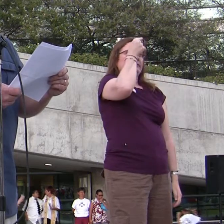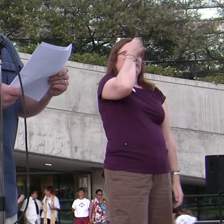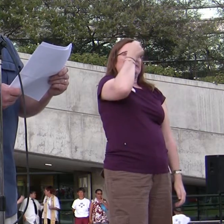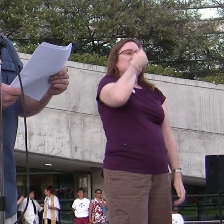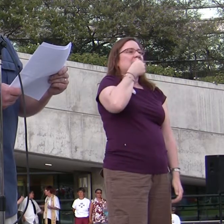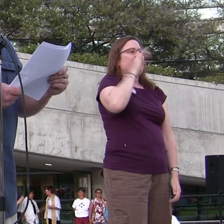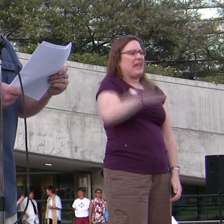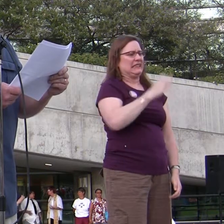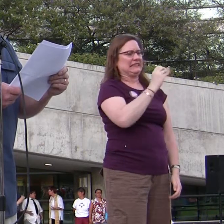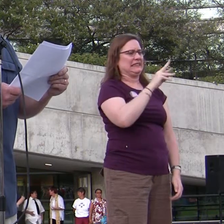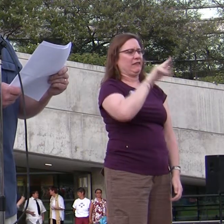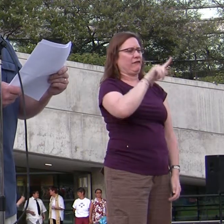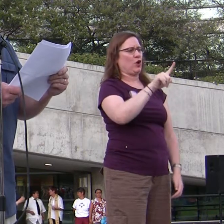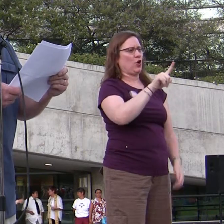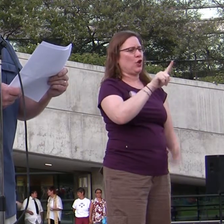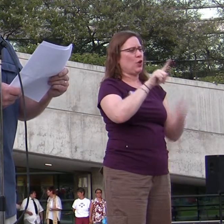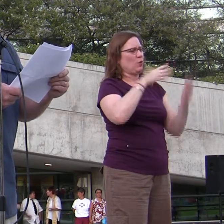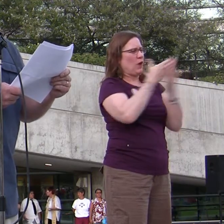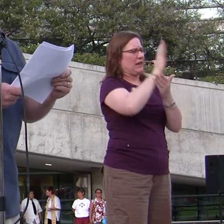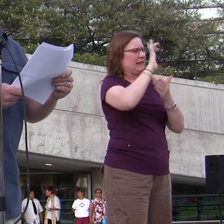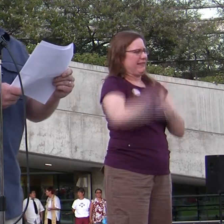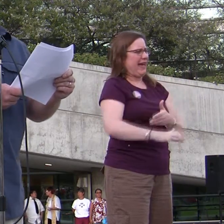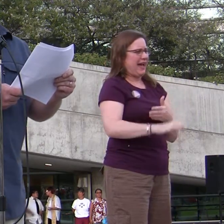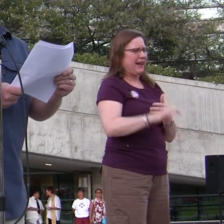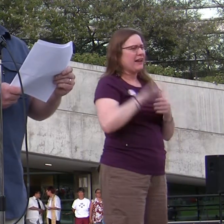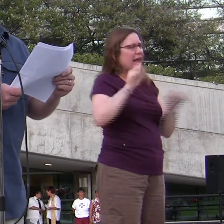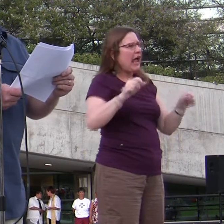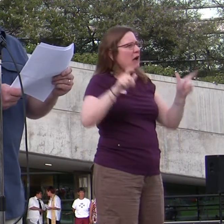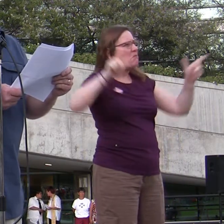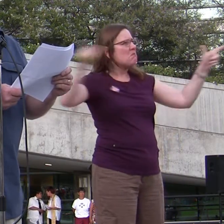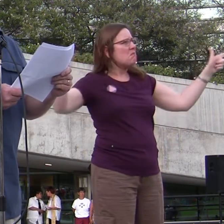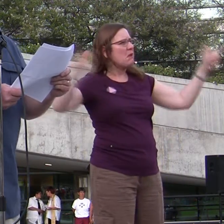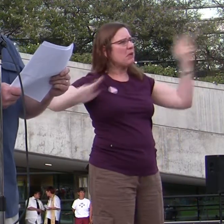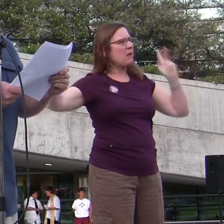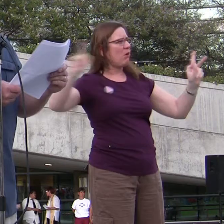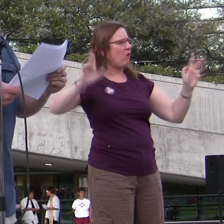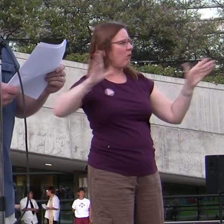of a minority group of American citizens can be decided by a majority group of voters.